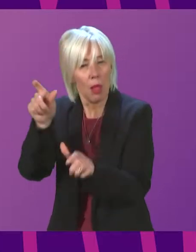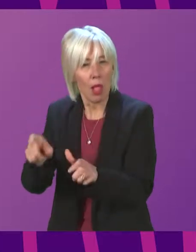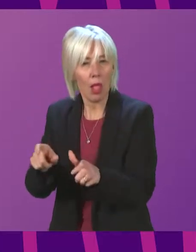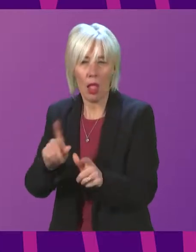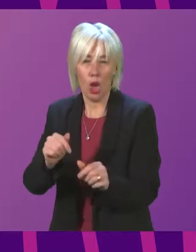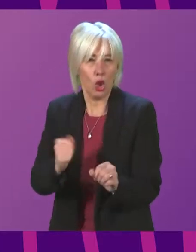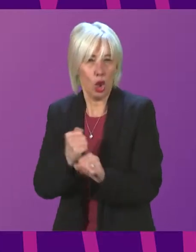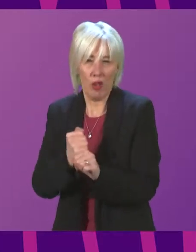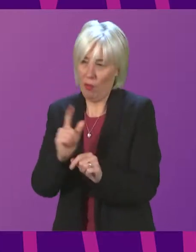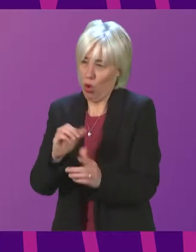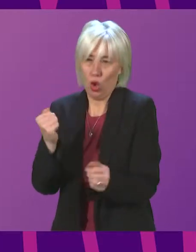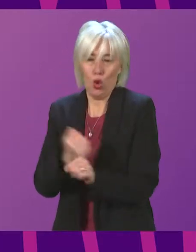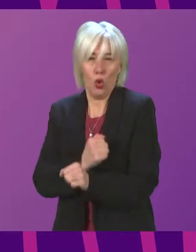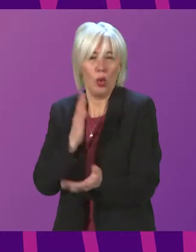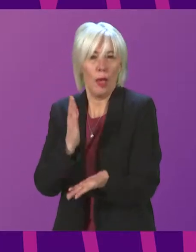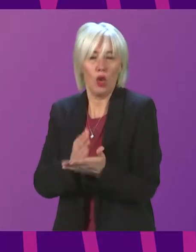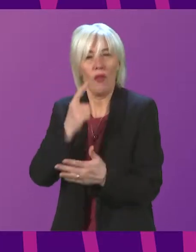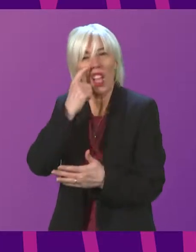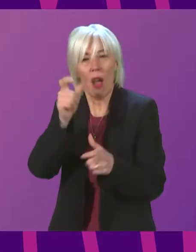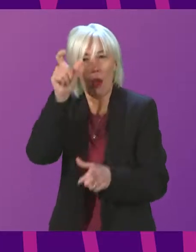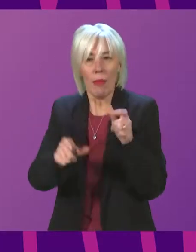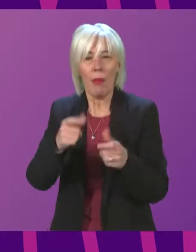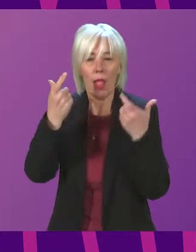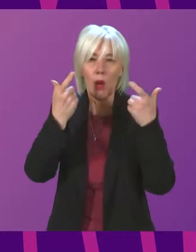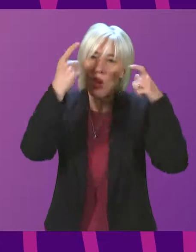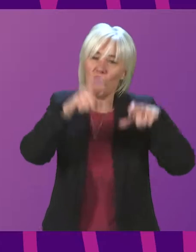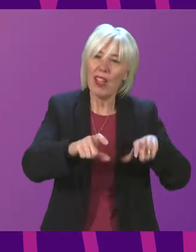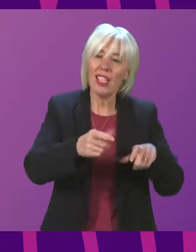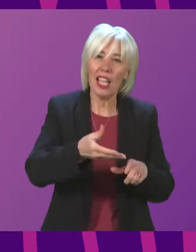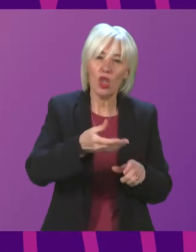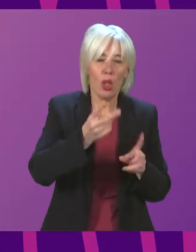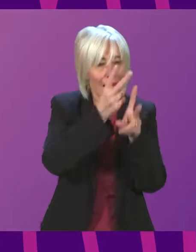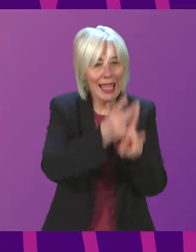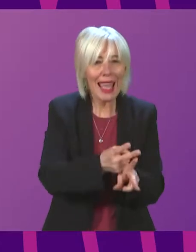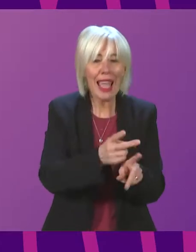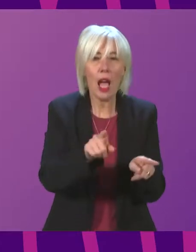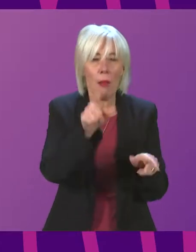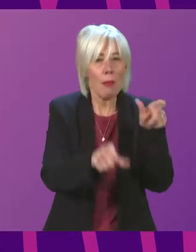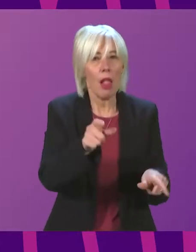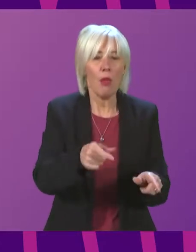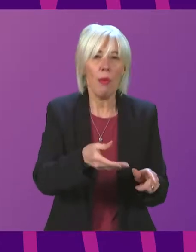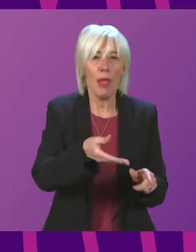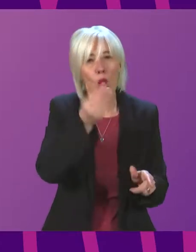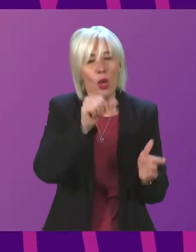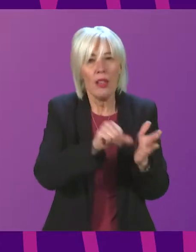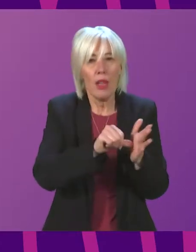provision of appropriate residential care for younger people, including those with learning disabilities, is expanded? Minister.